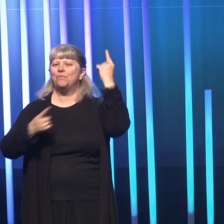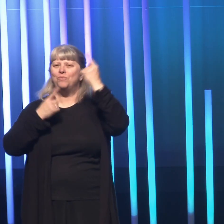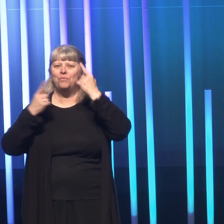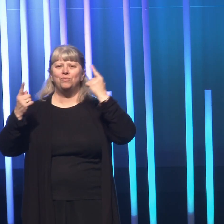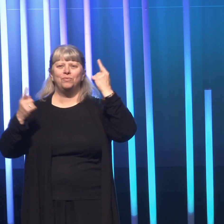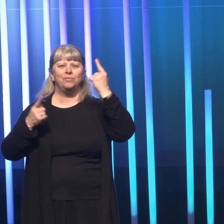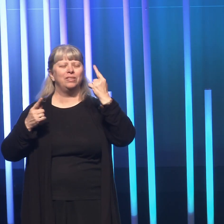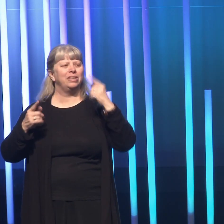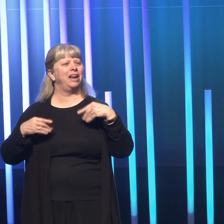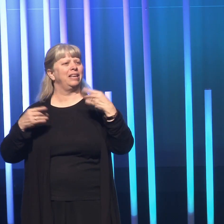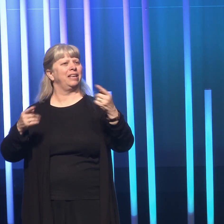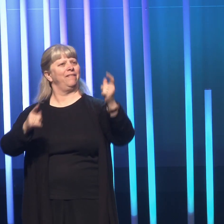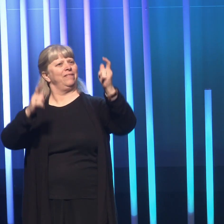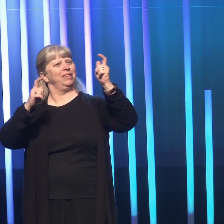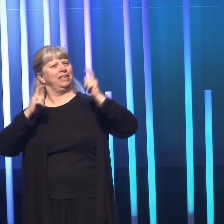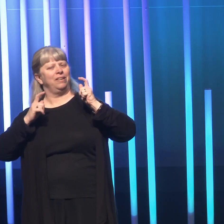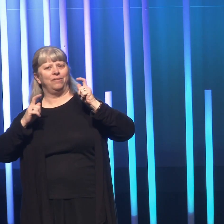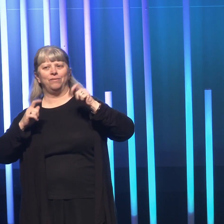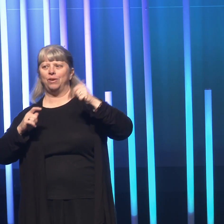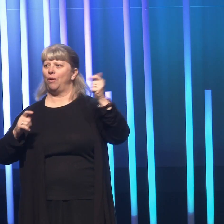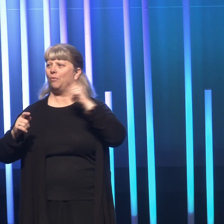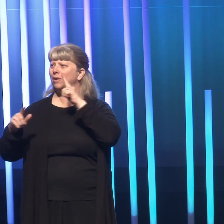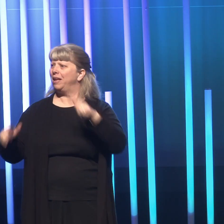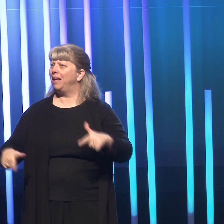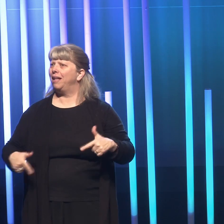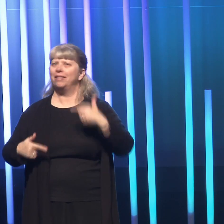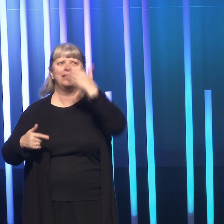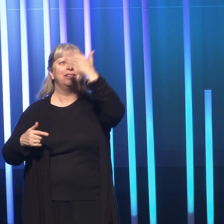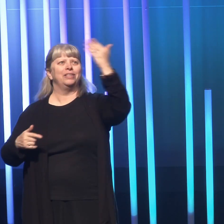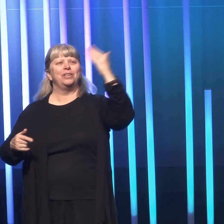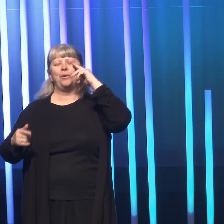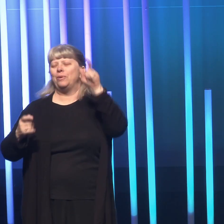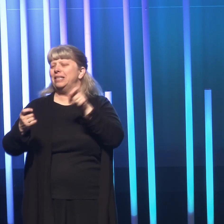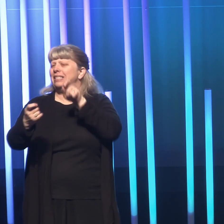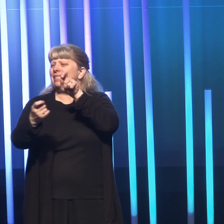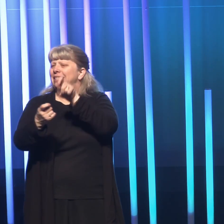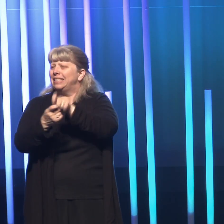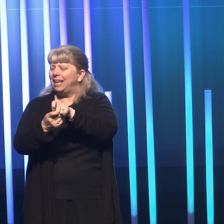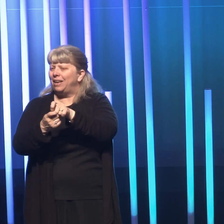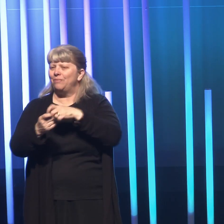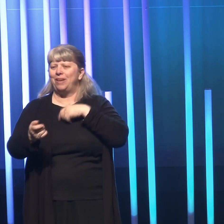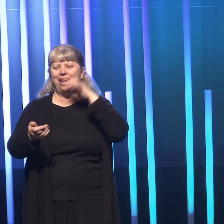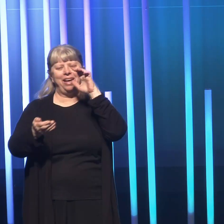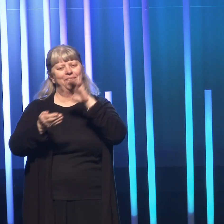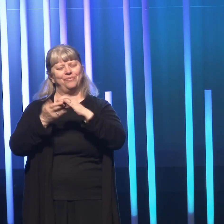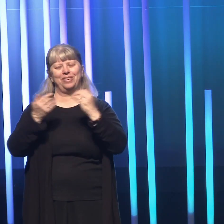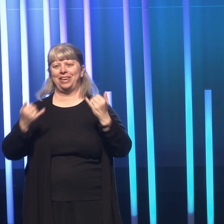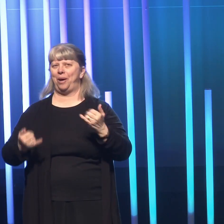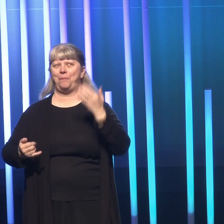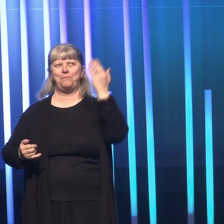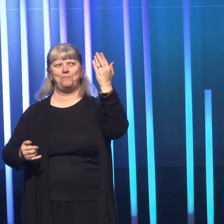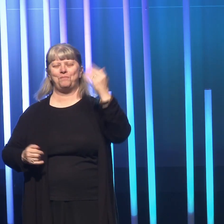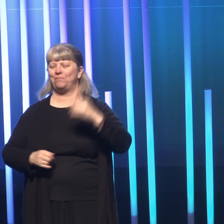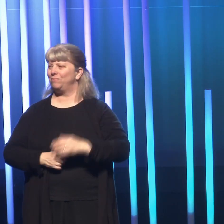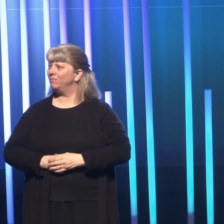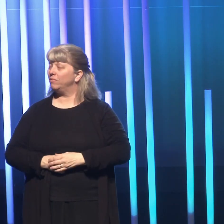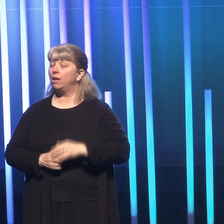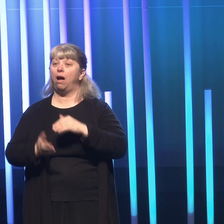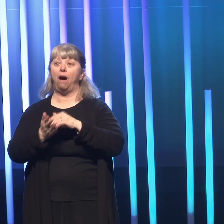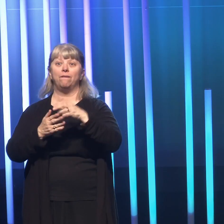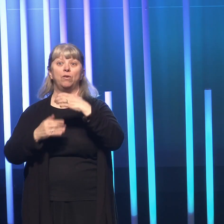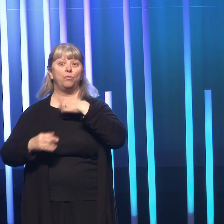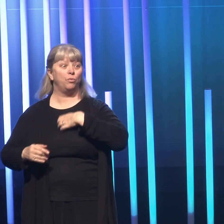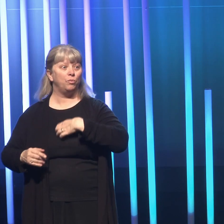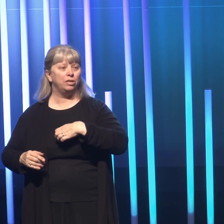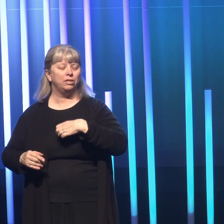I was given a gift through another reality to know exactly where my husband is right now. And I often wish